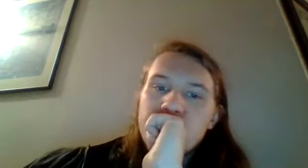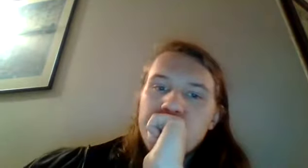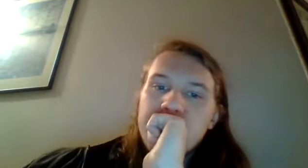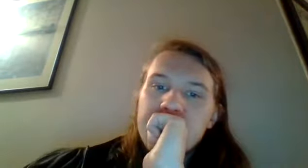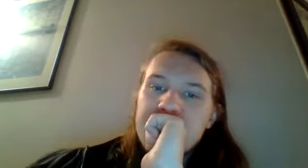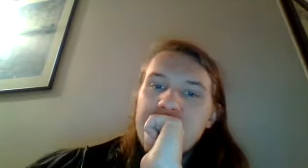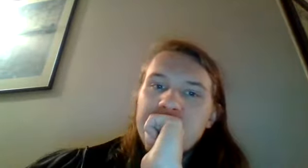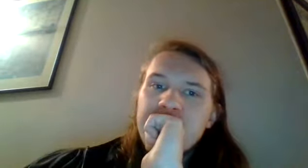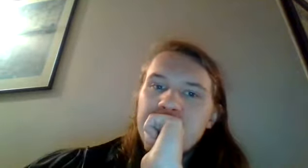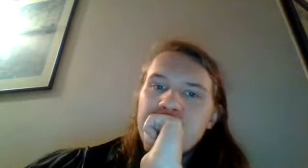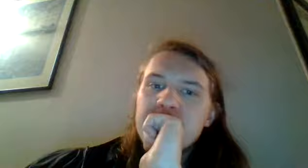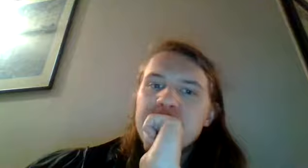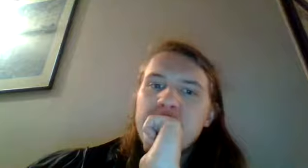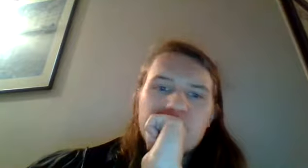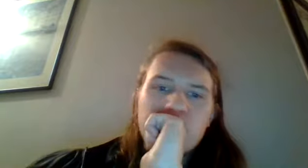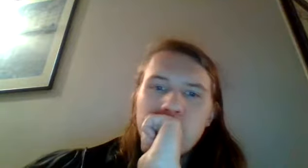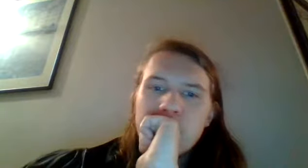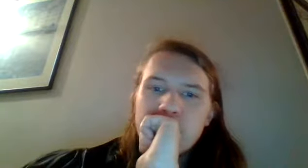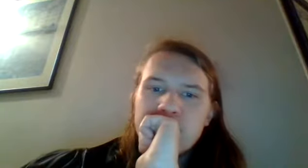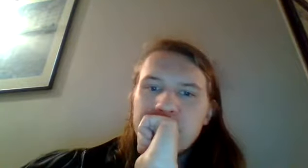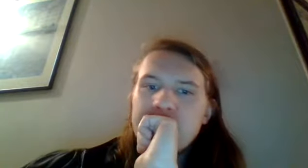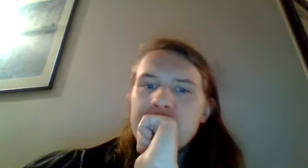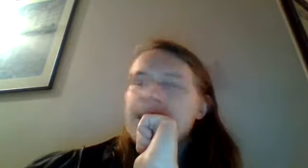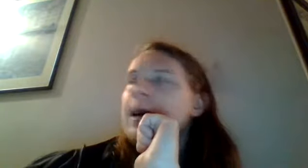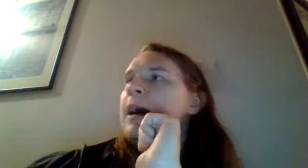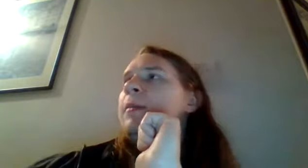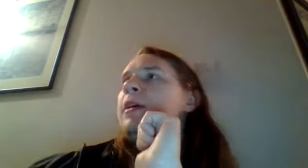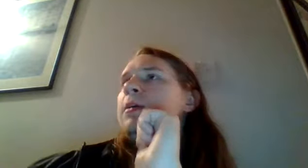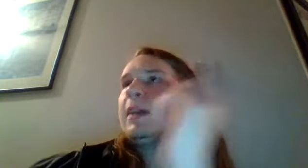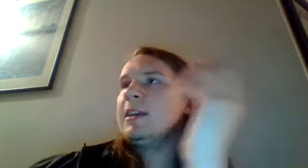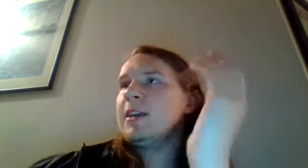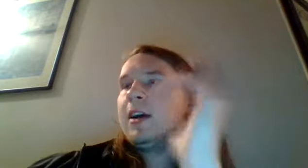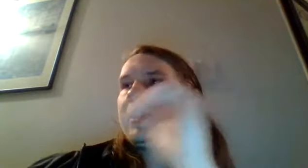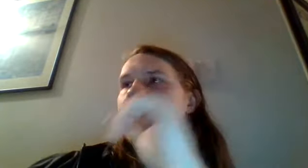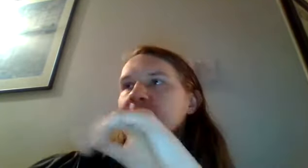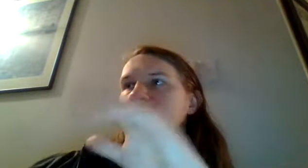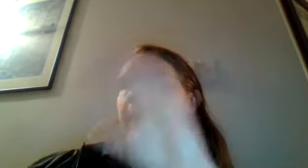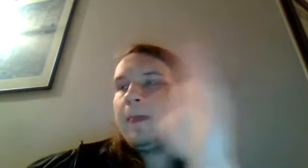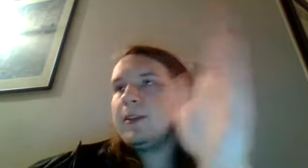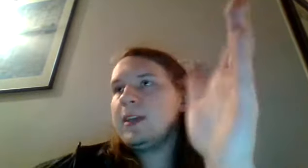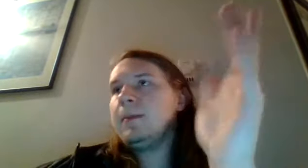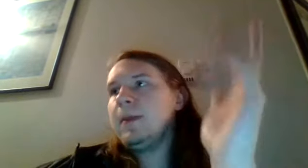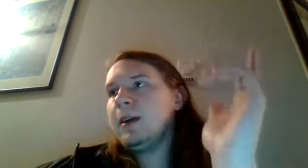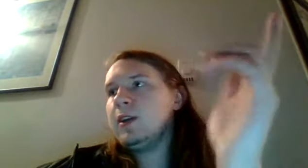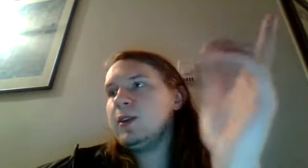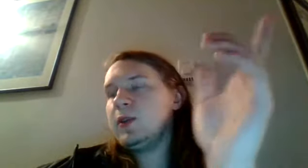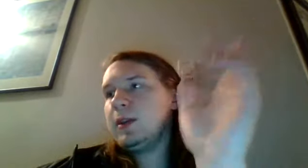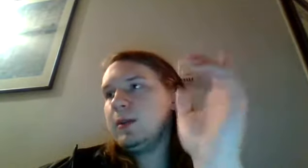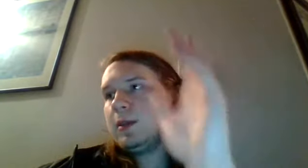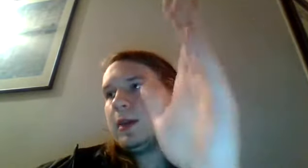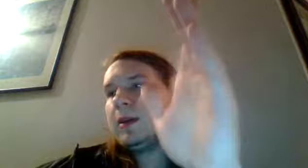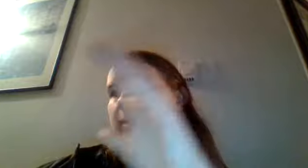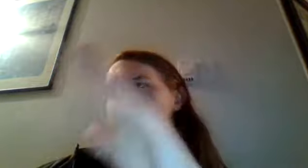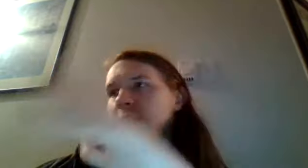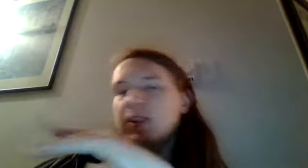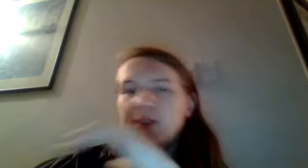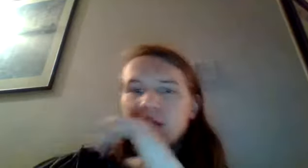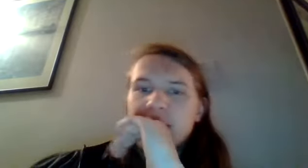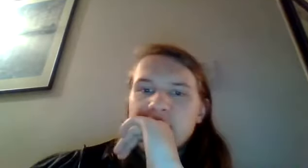drew him there exactly i think maybe he was following the soul pipe or something um but he's there and yeah he's like the same thinking also inuyasha is sort of like a